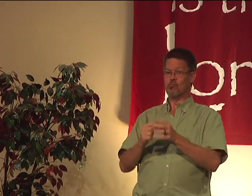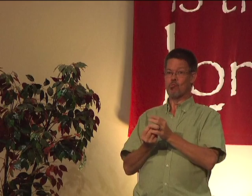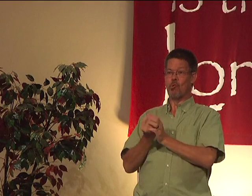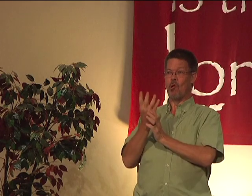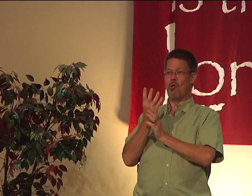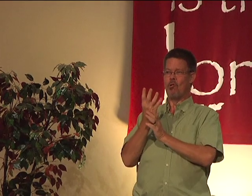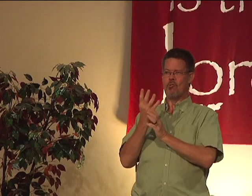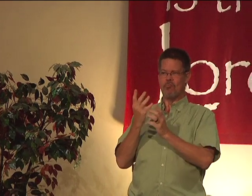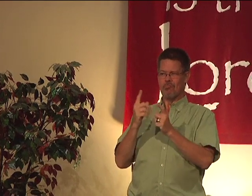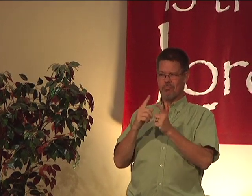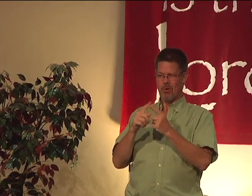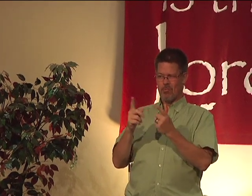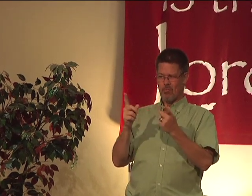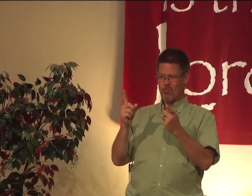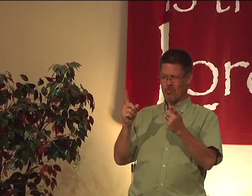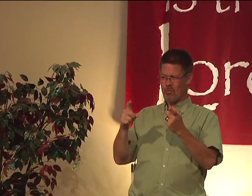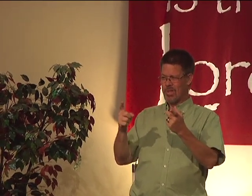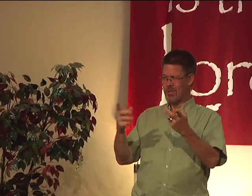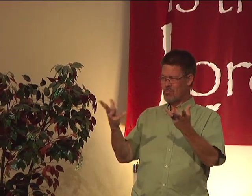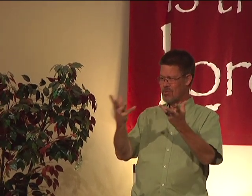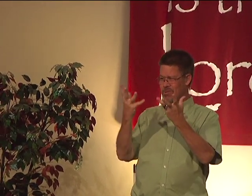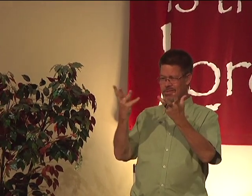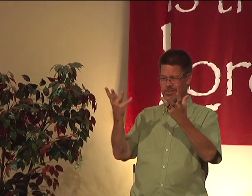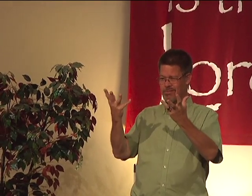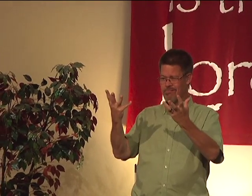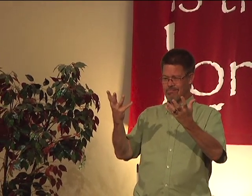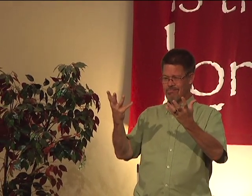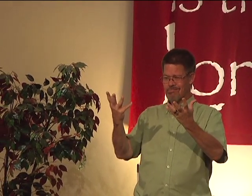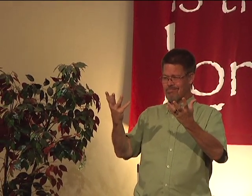Pray for us as a church to grow, but also we need